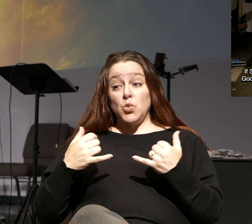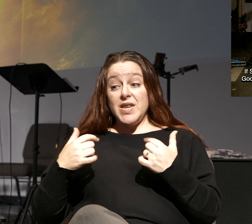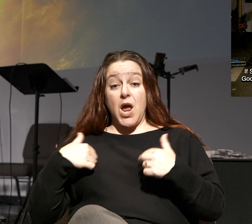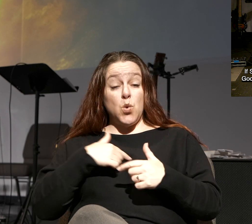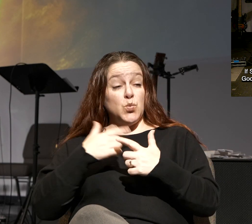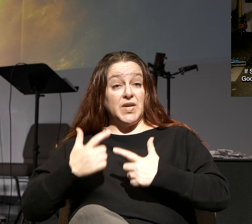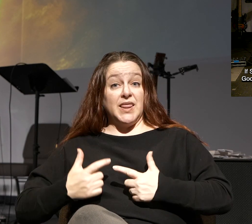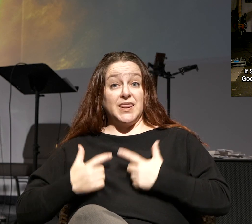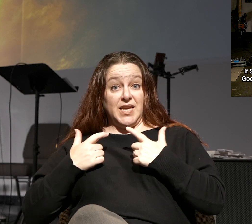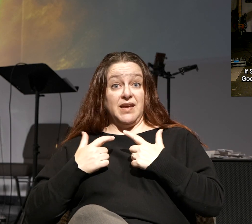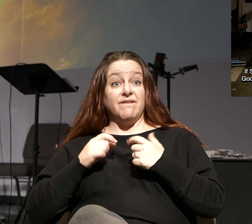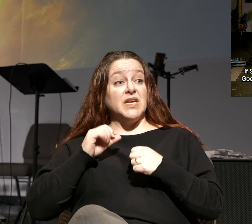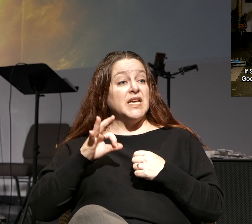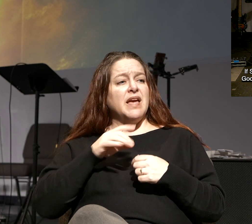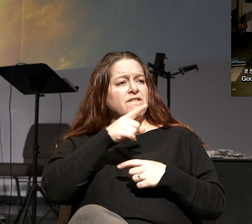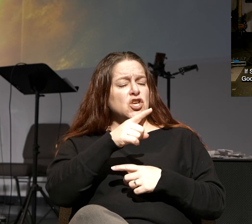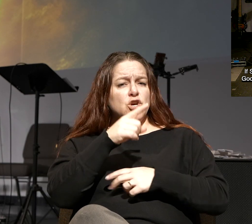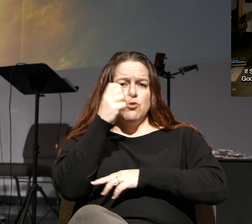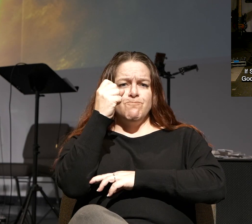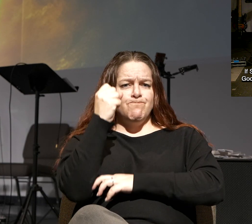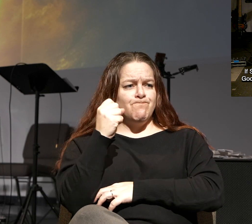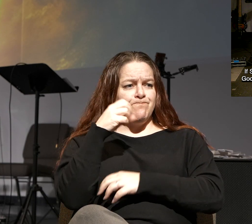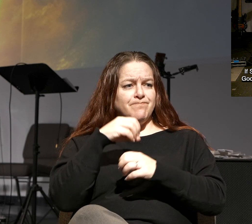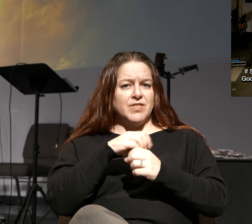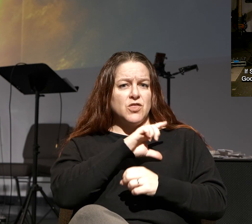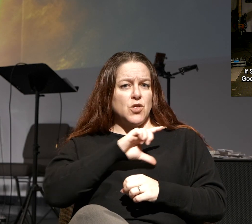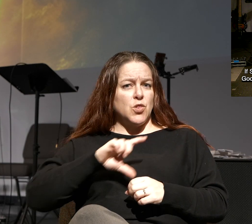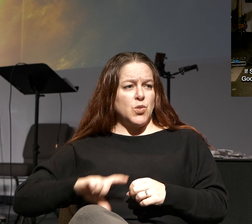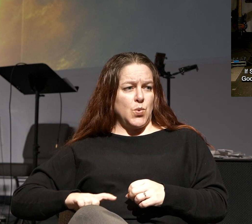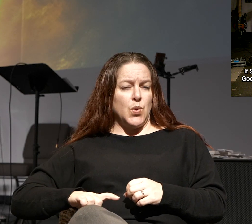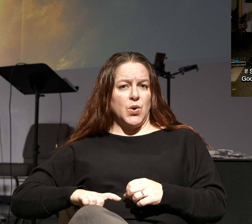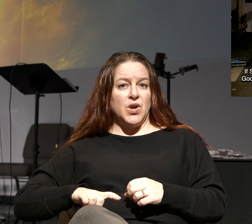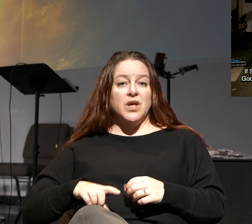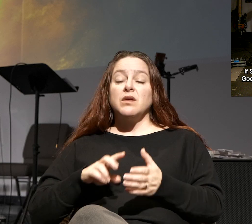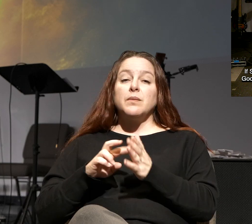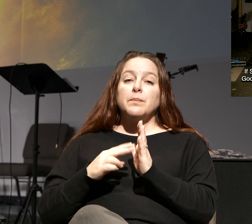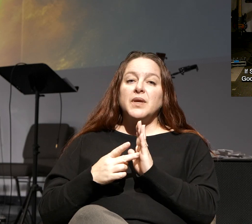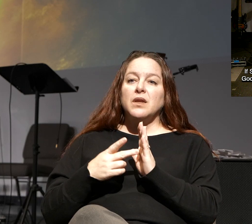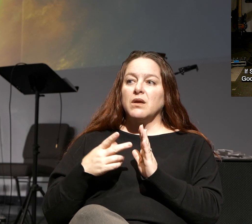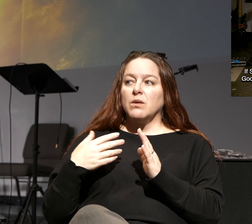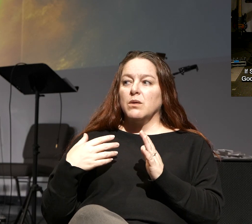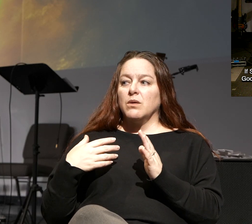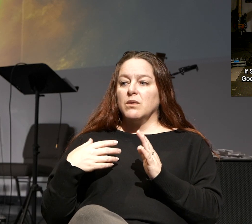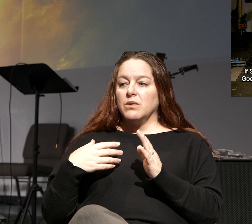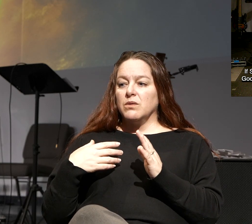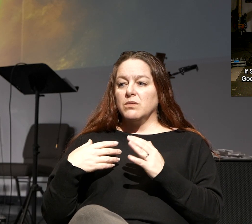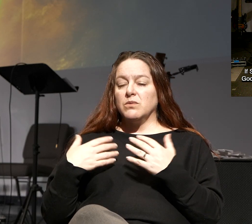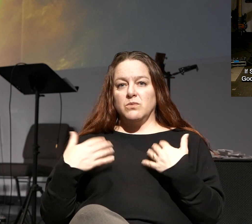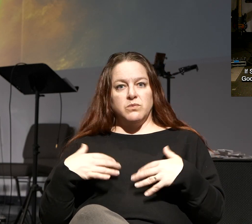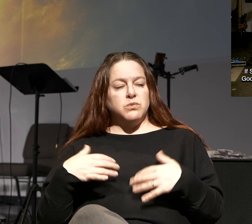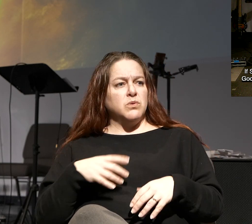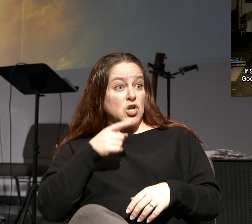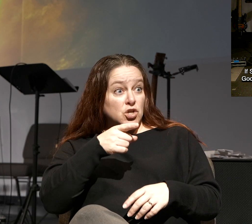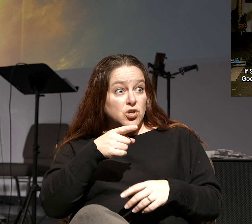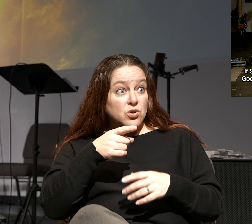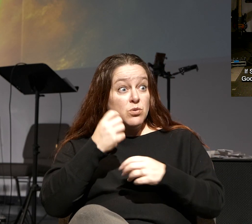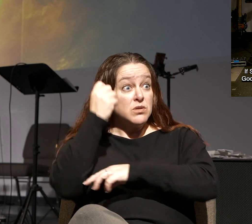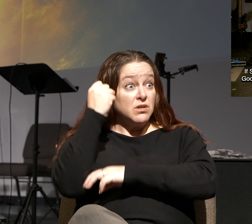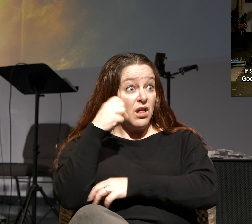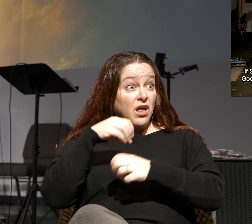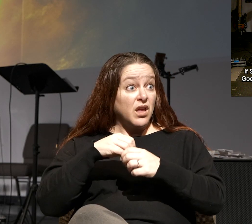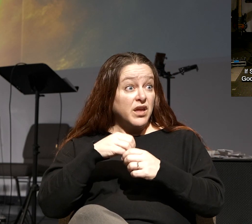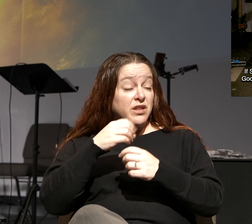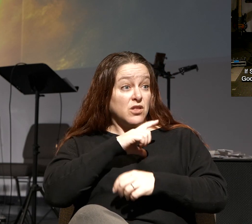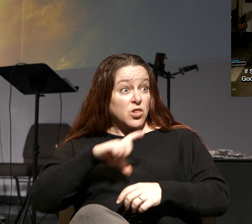if you are standing fast in the Lord. In other words, man, we're really living because we see that you guys are standing fast in the Lord.